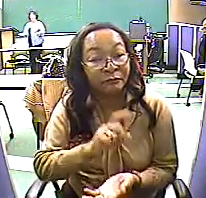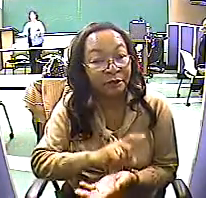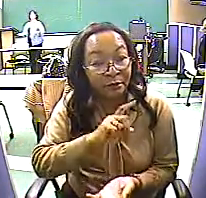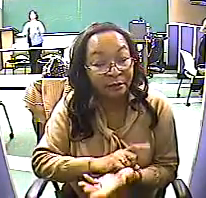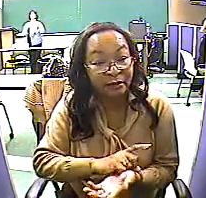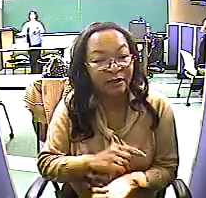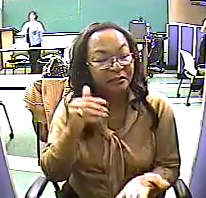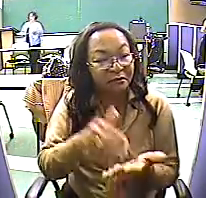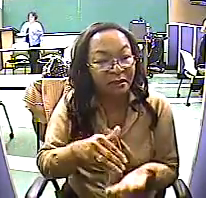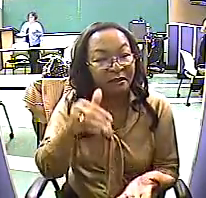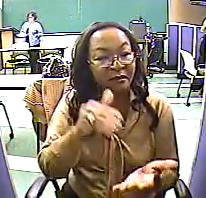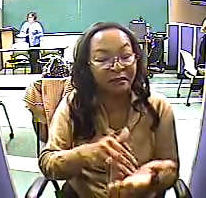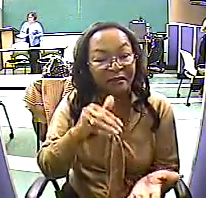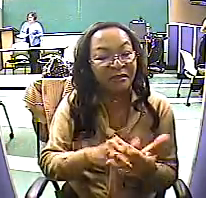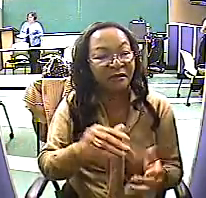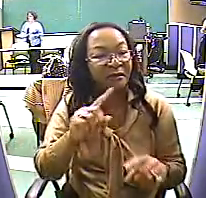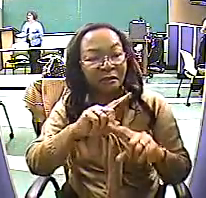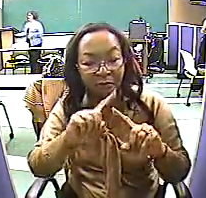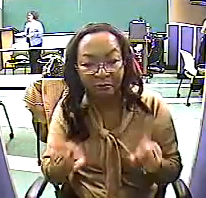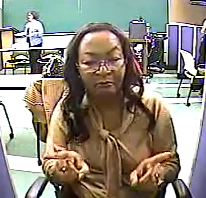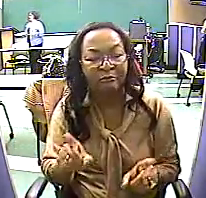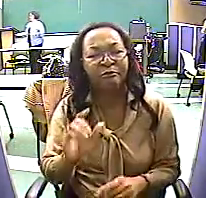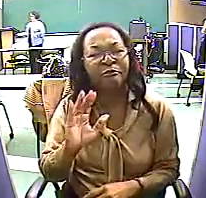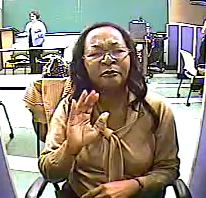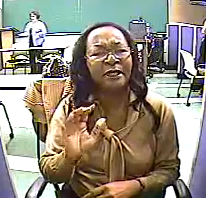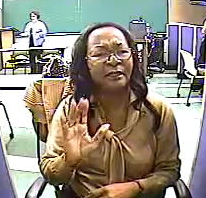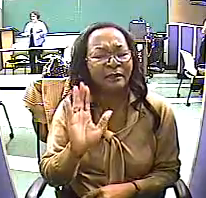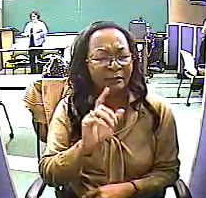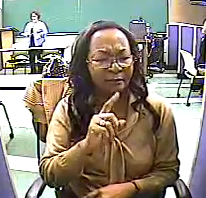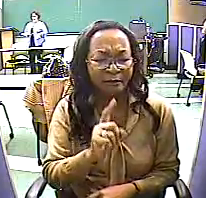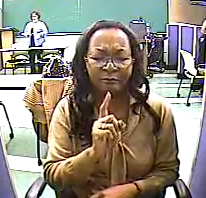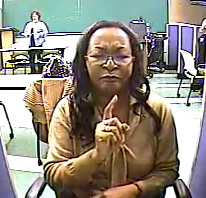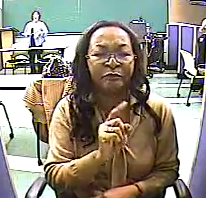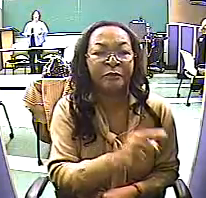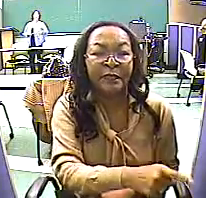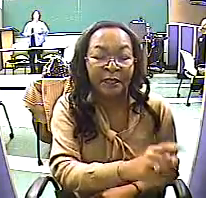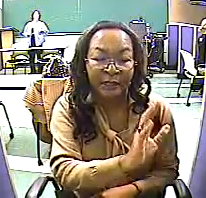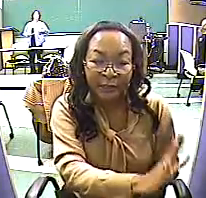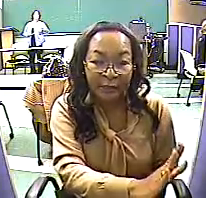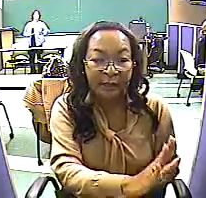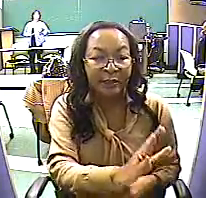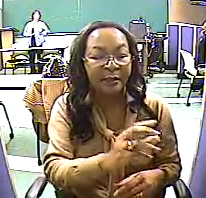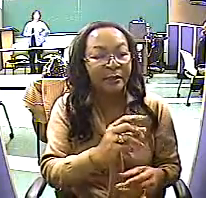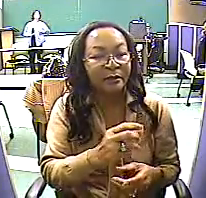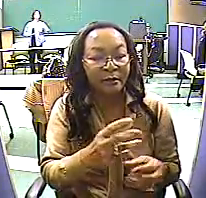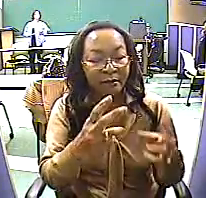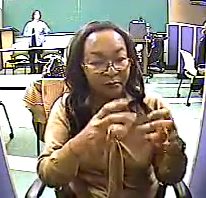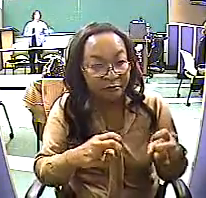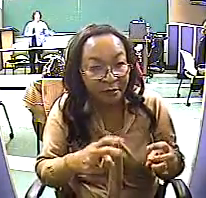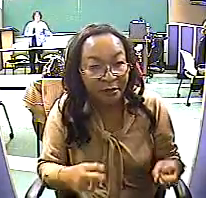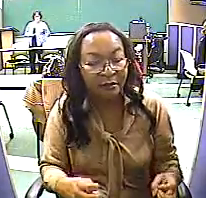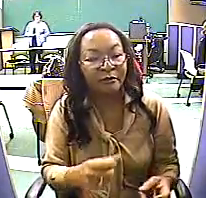So she would describe in great detail all of her symptoms to the young woman.